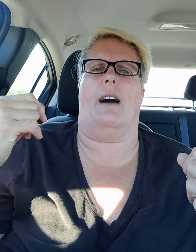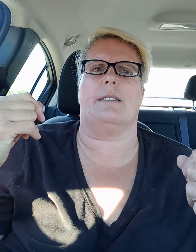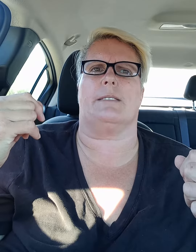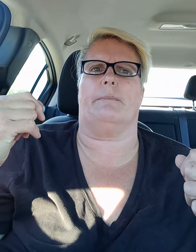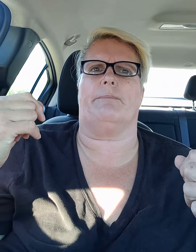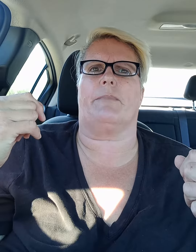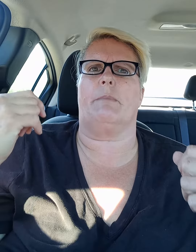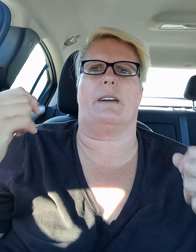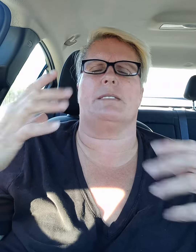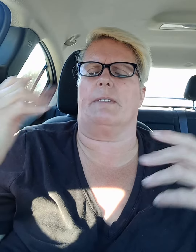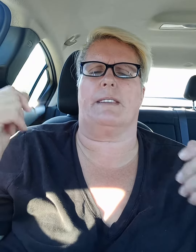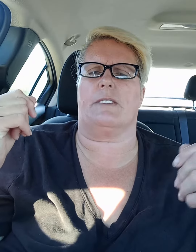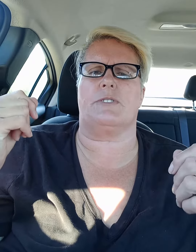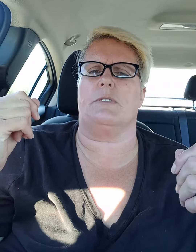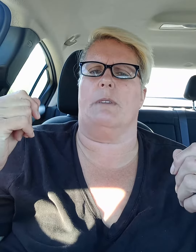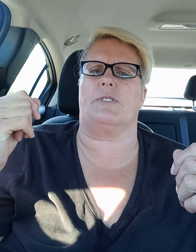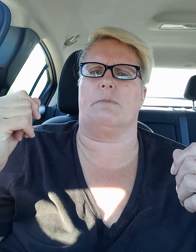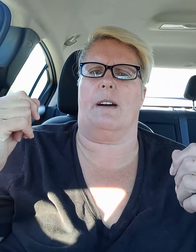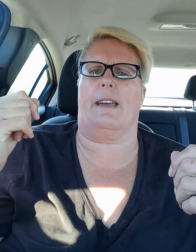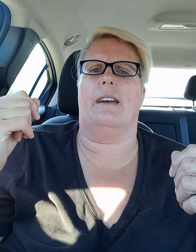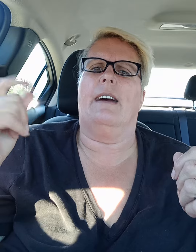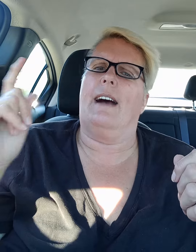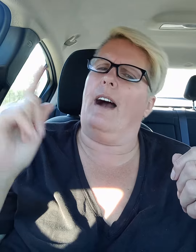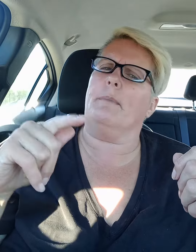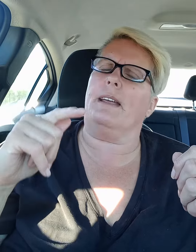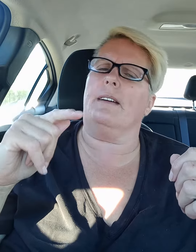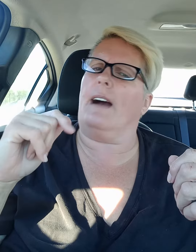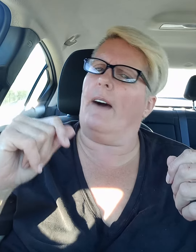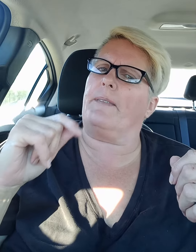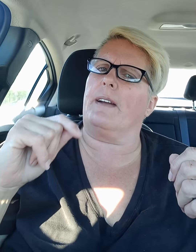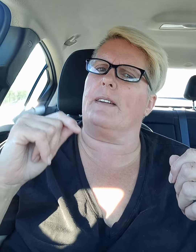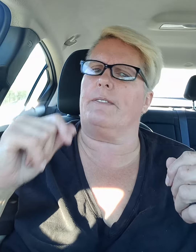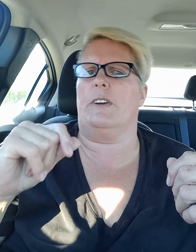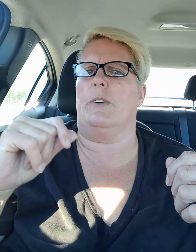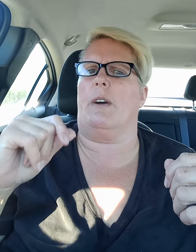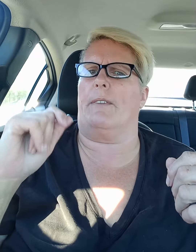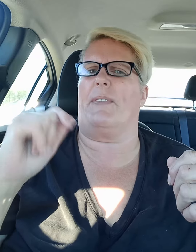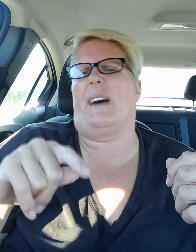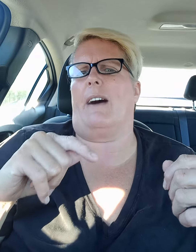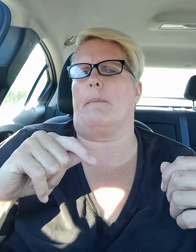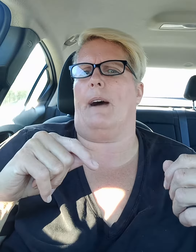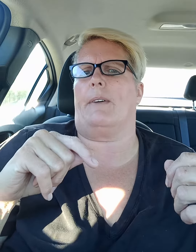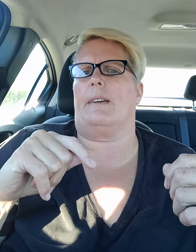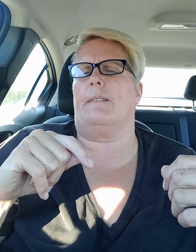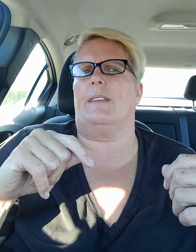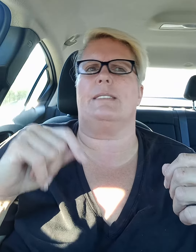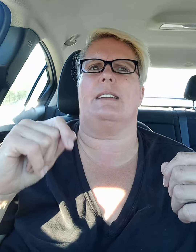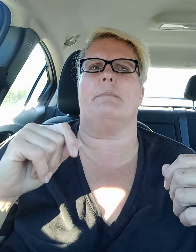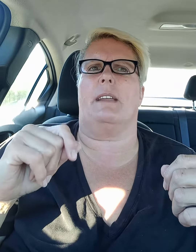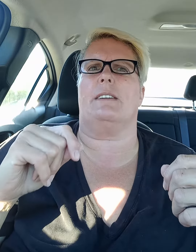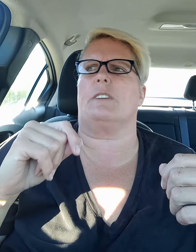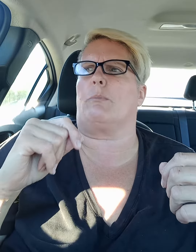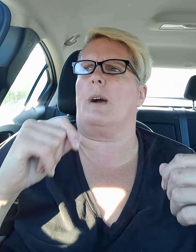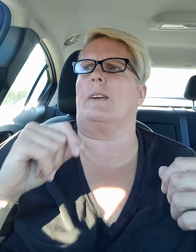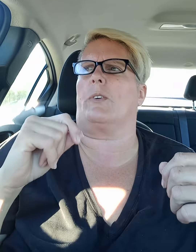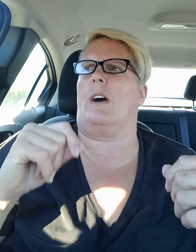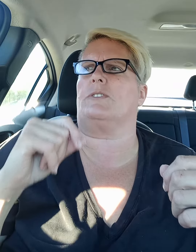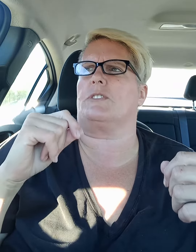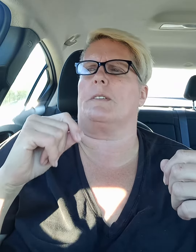awesome because everything is too much money how many out there of you have thought about it is anybody is it run across your